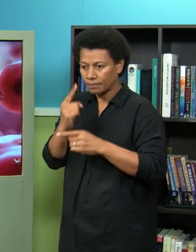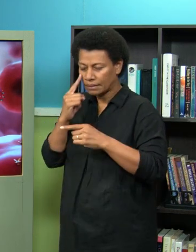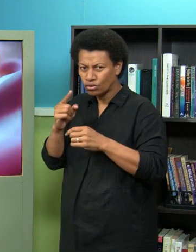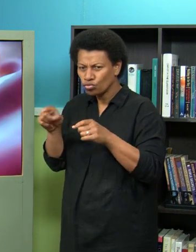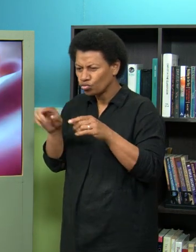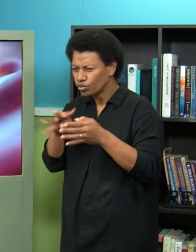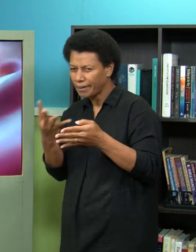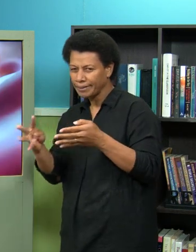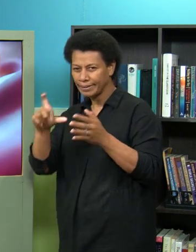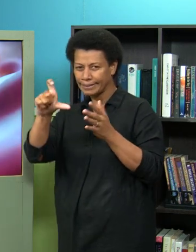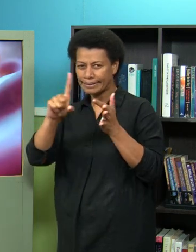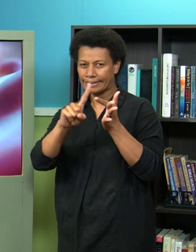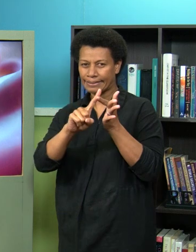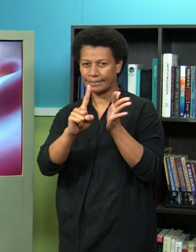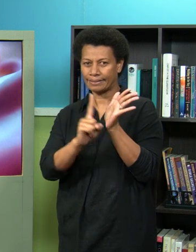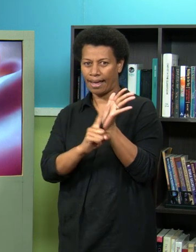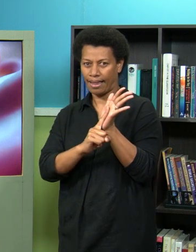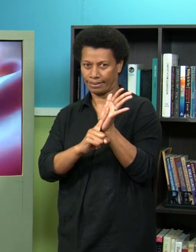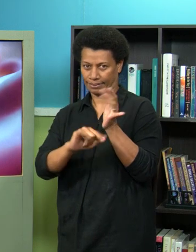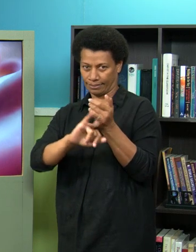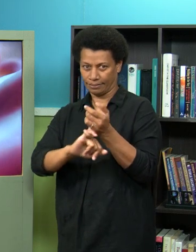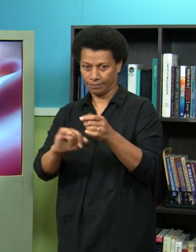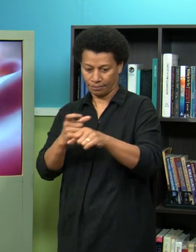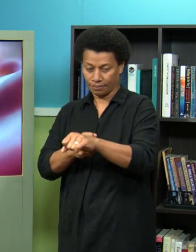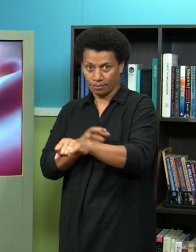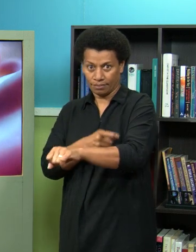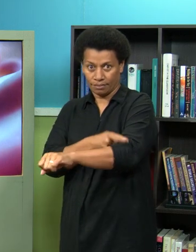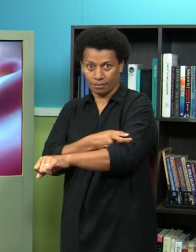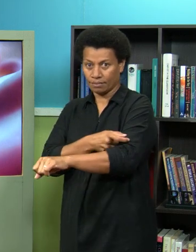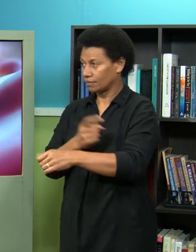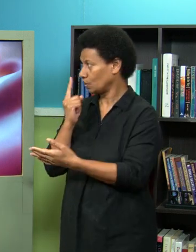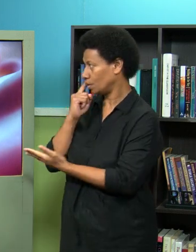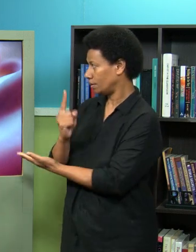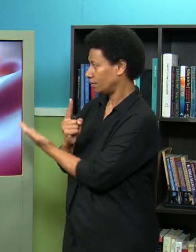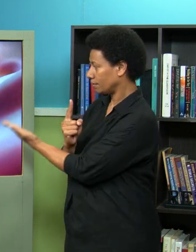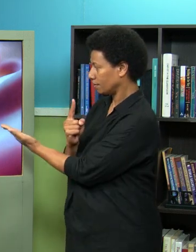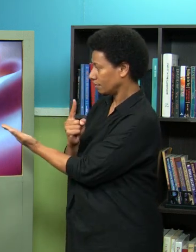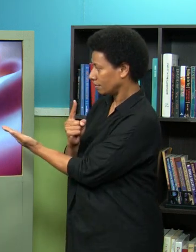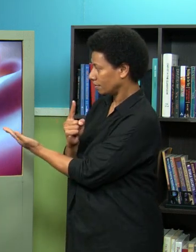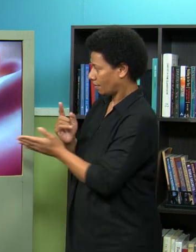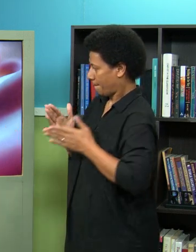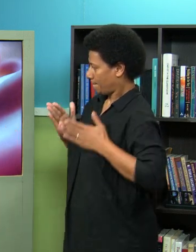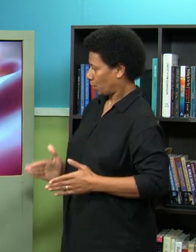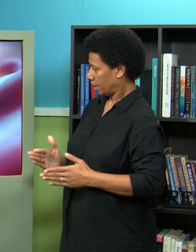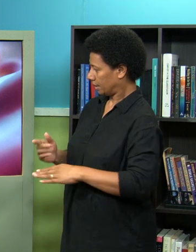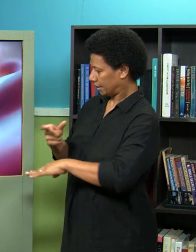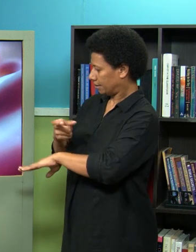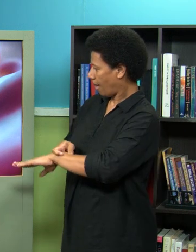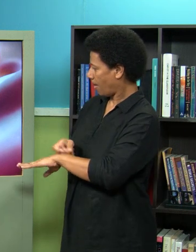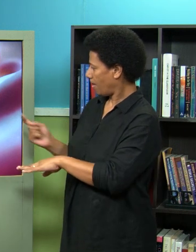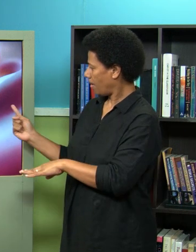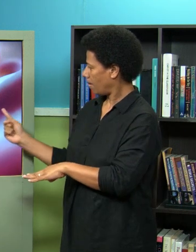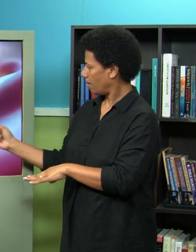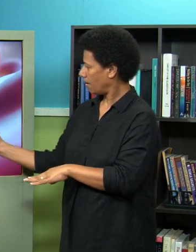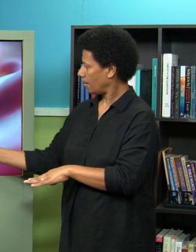specific transmitters now basically we know that this is the coronavirus this is the body cell and as you can see the